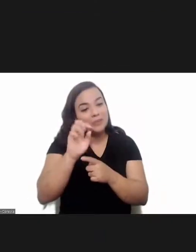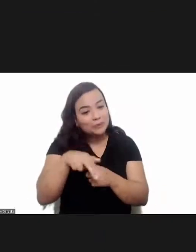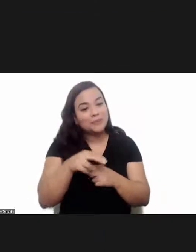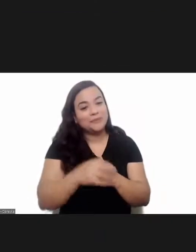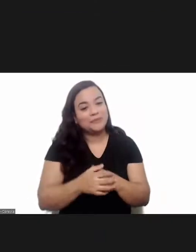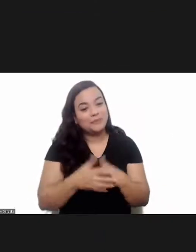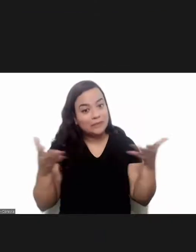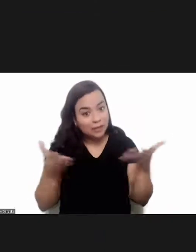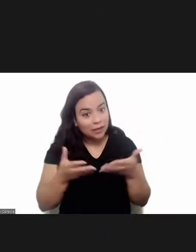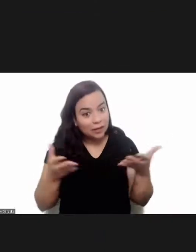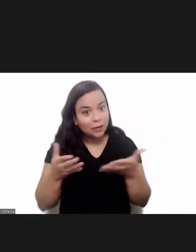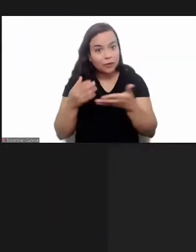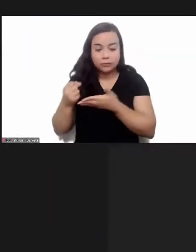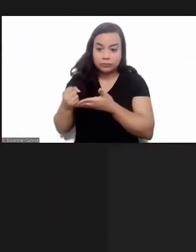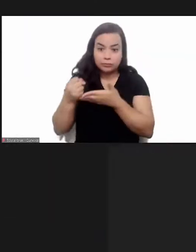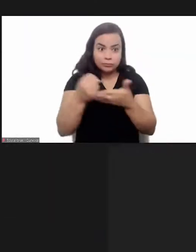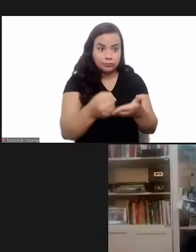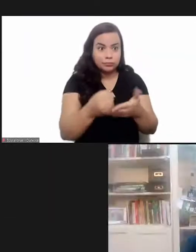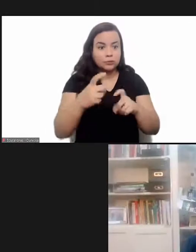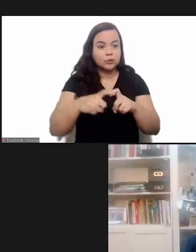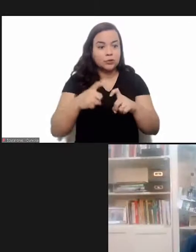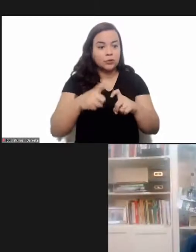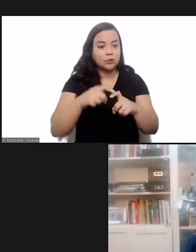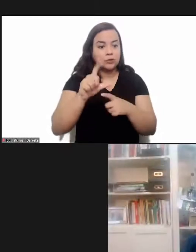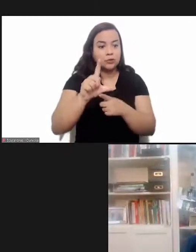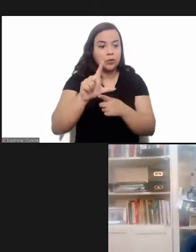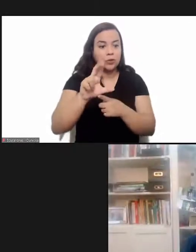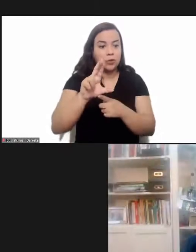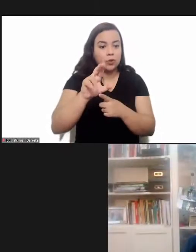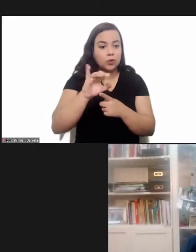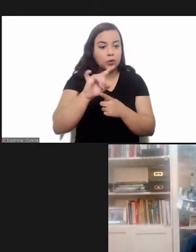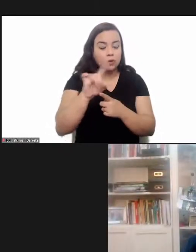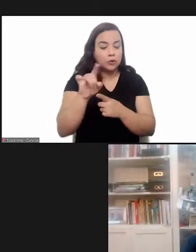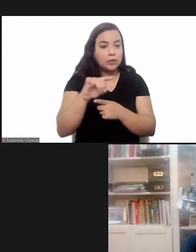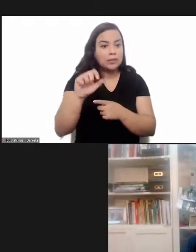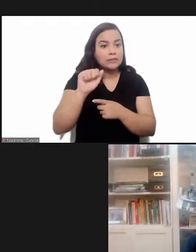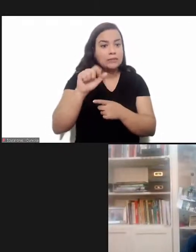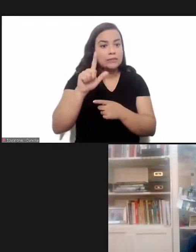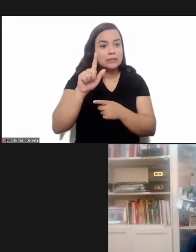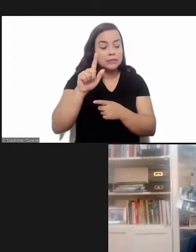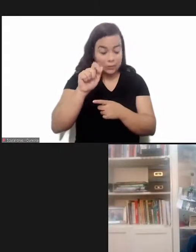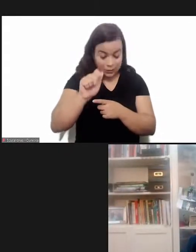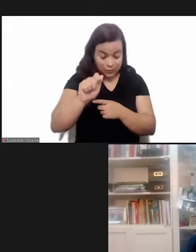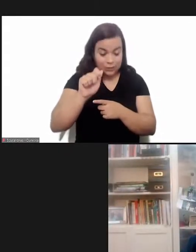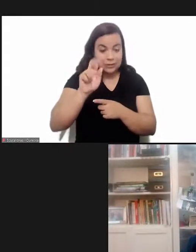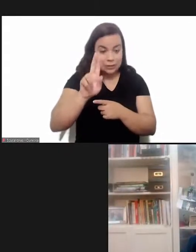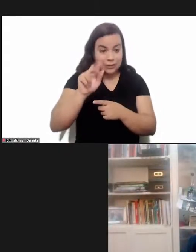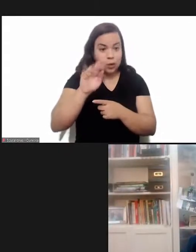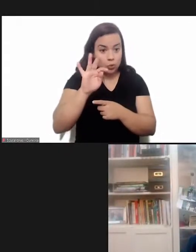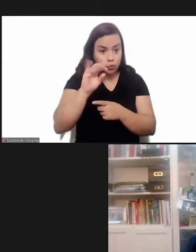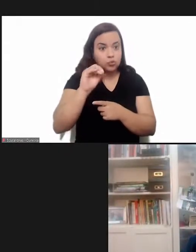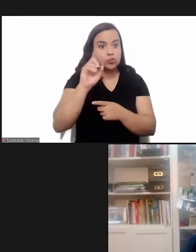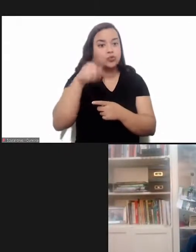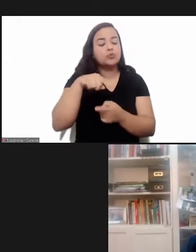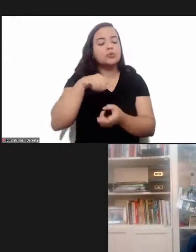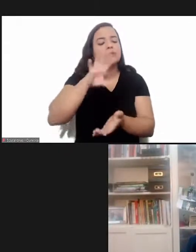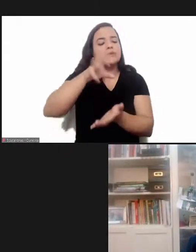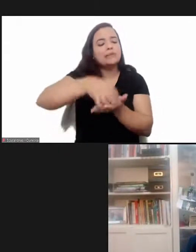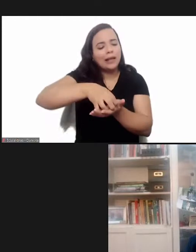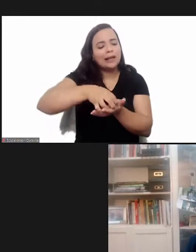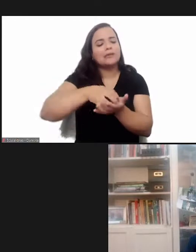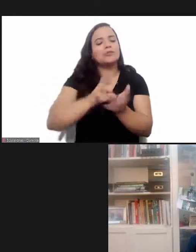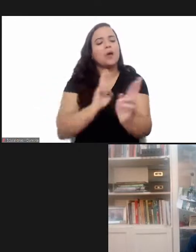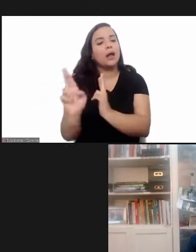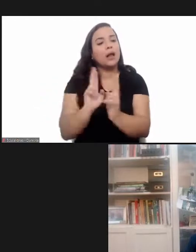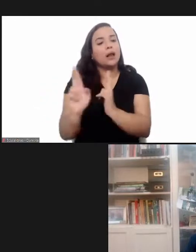brandon i'll turn the floor over now to dr luis augusto galvan from the few cruz global health center